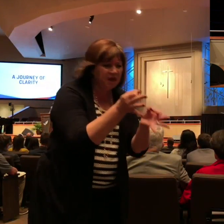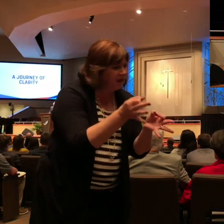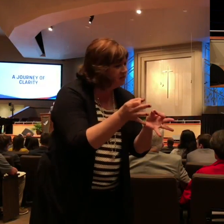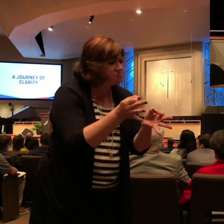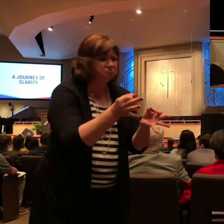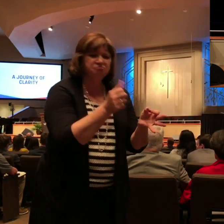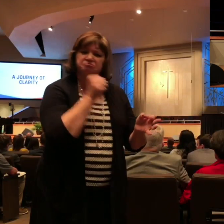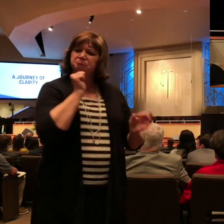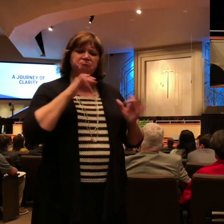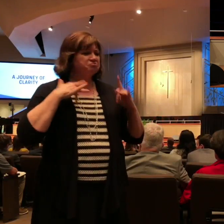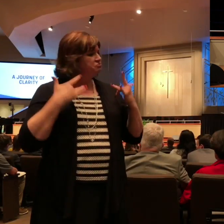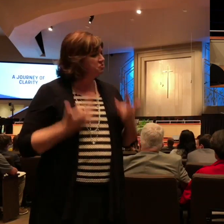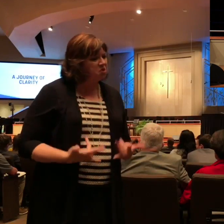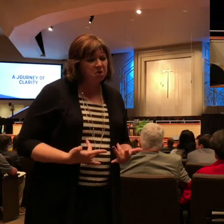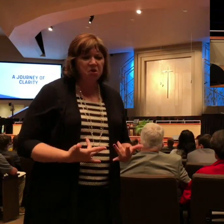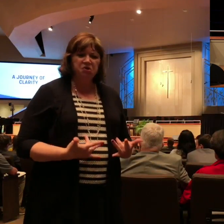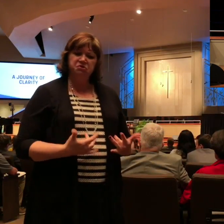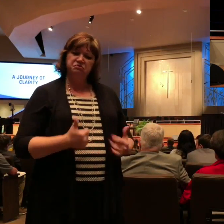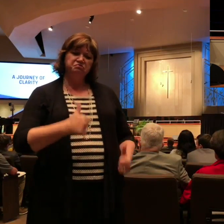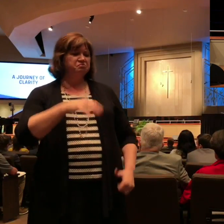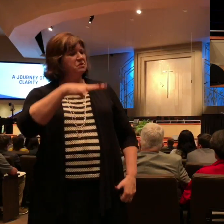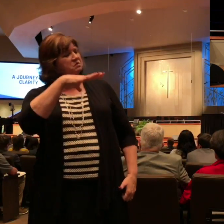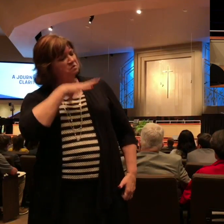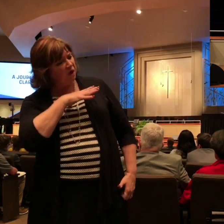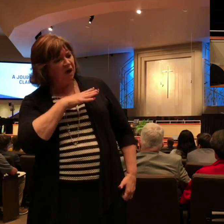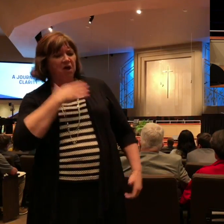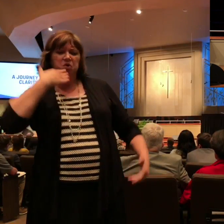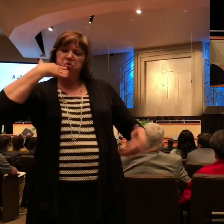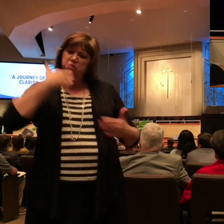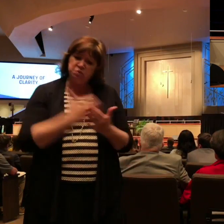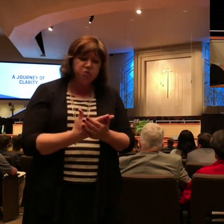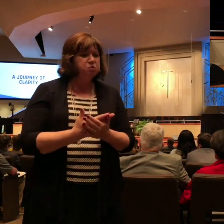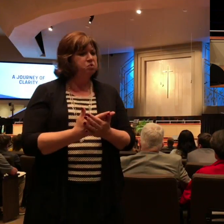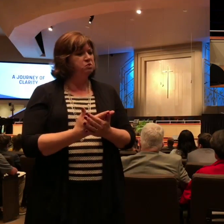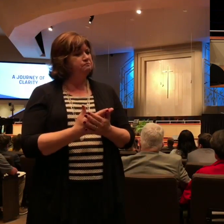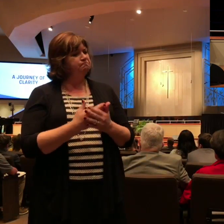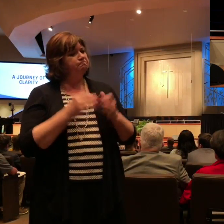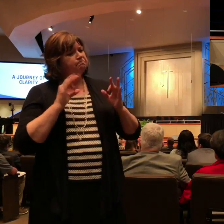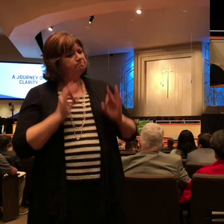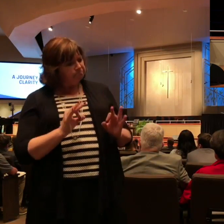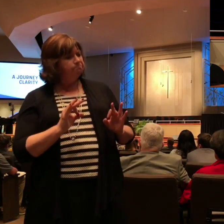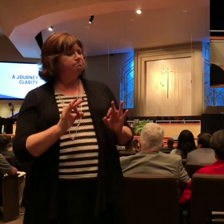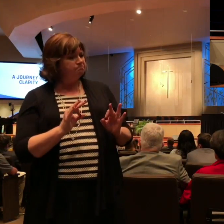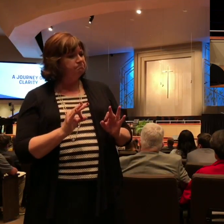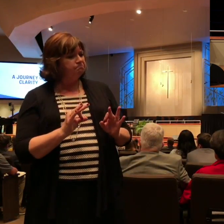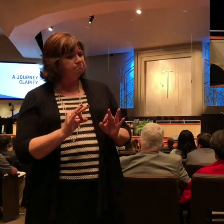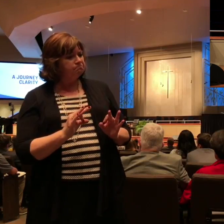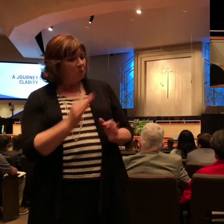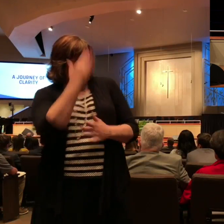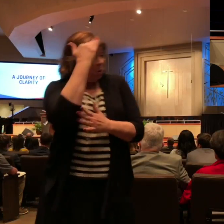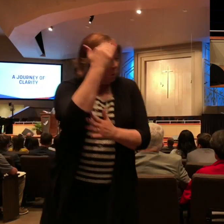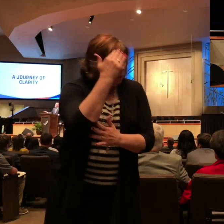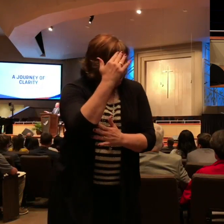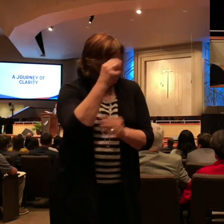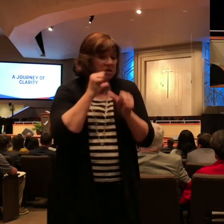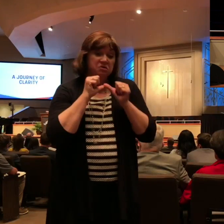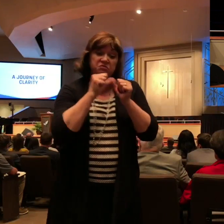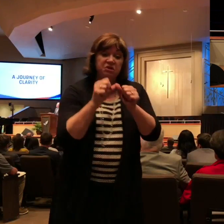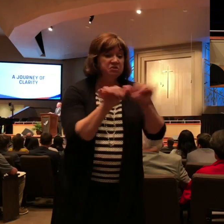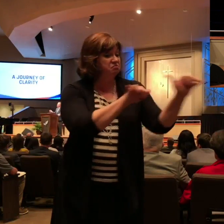And one of the reasons that Paul could stay so focused and so intent on his mission, even during such adversity,